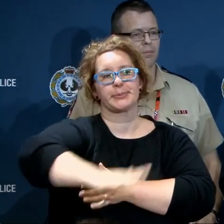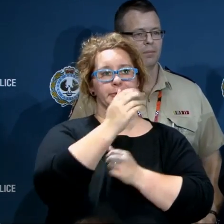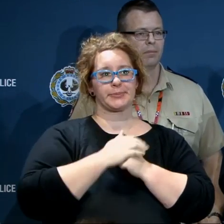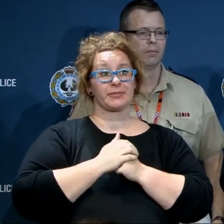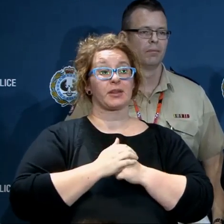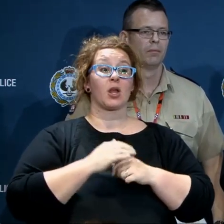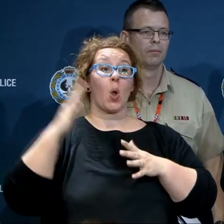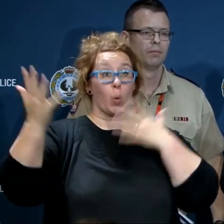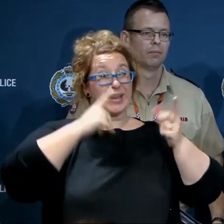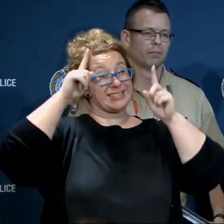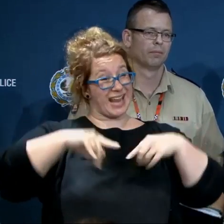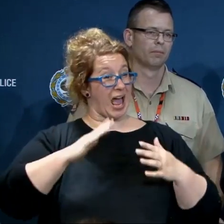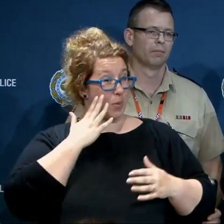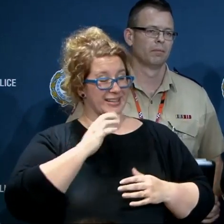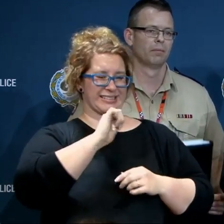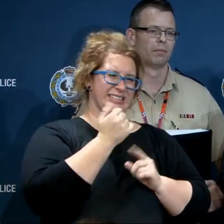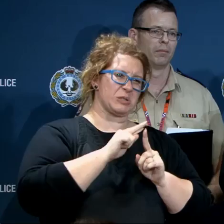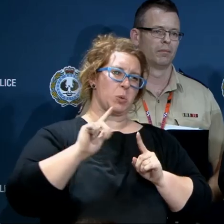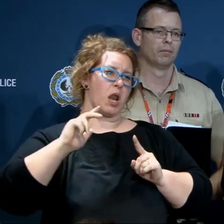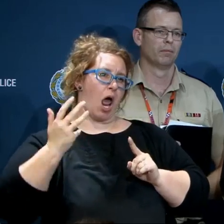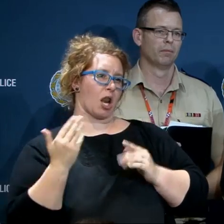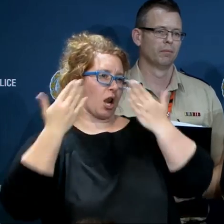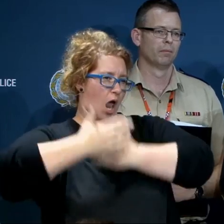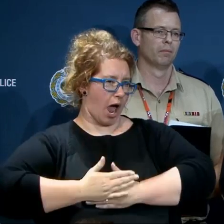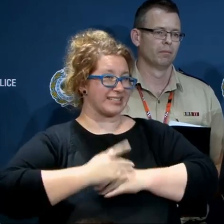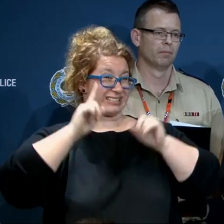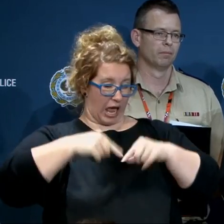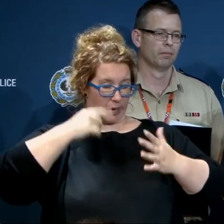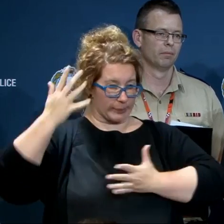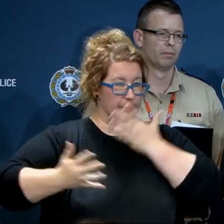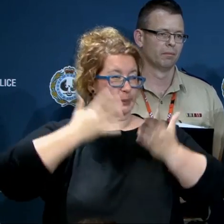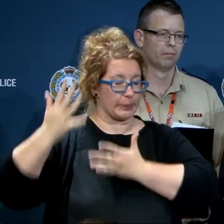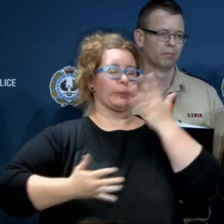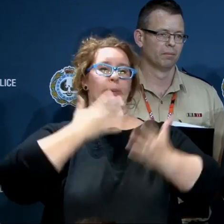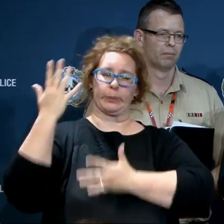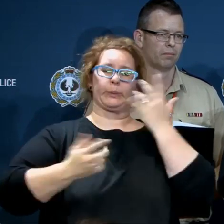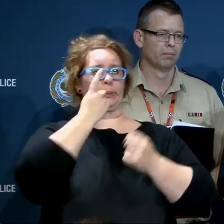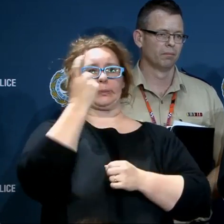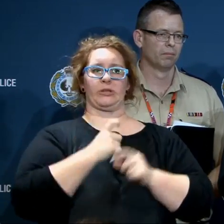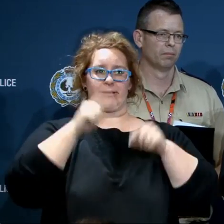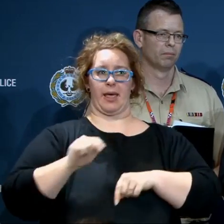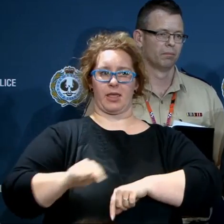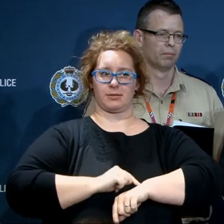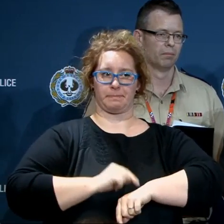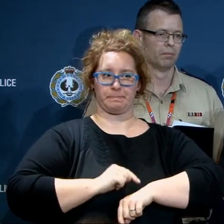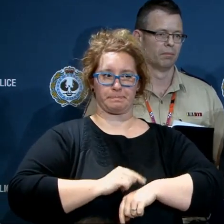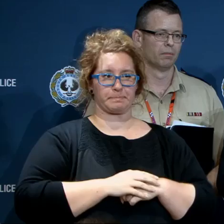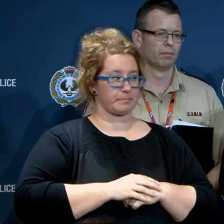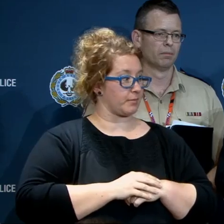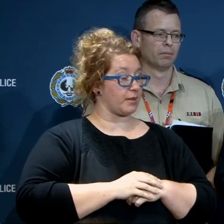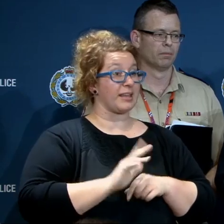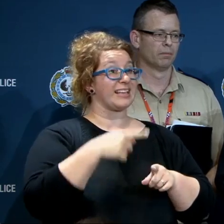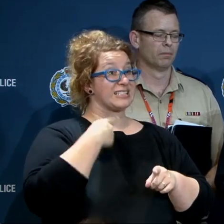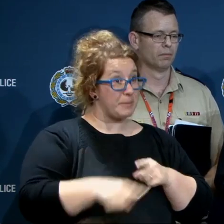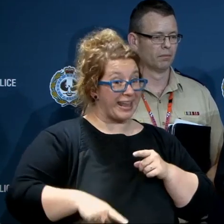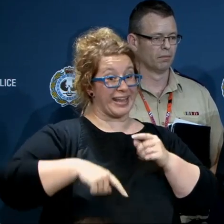6 p.m. through to 9 p.m. and in that period we'd be looking at the peak winds through there. Speed of movement